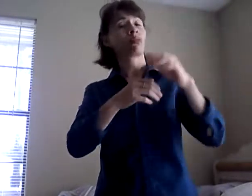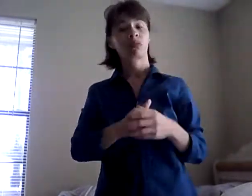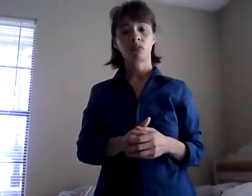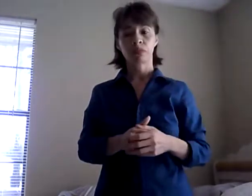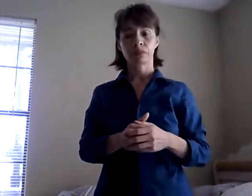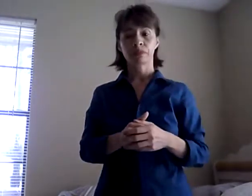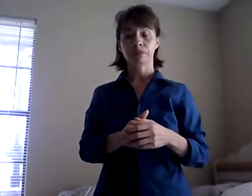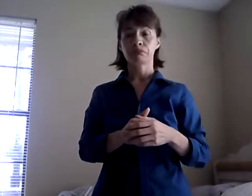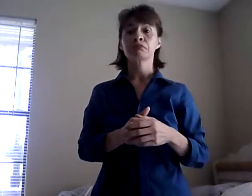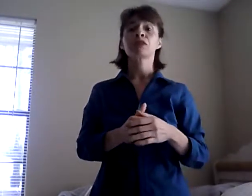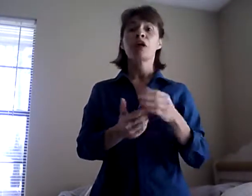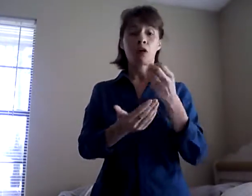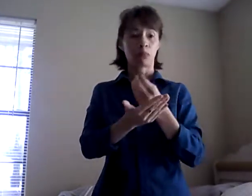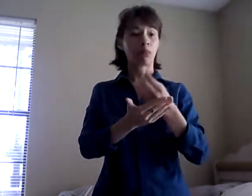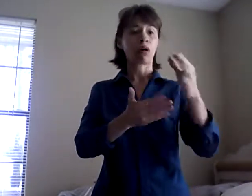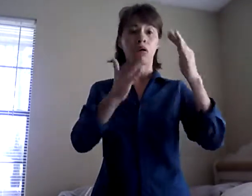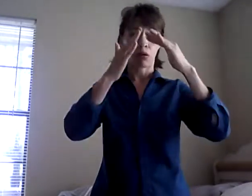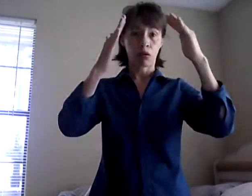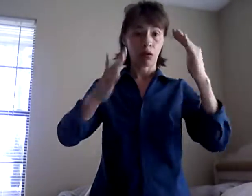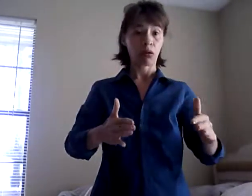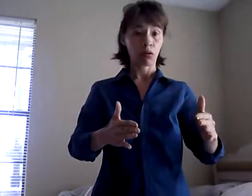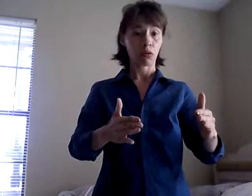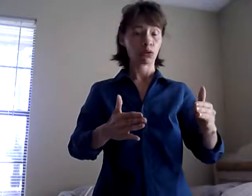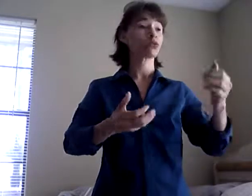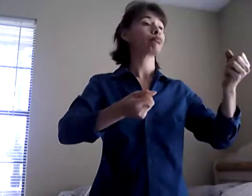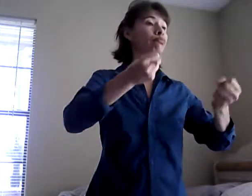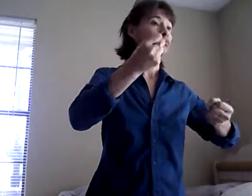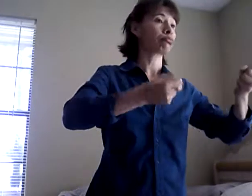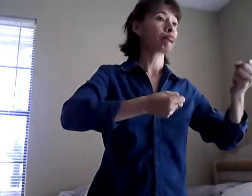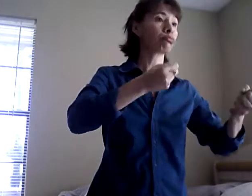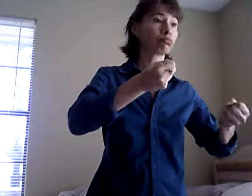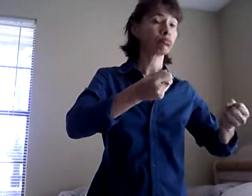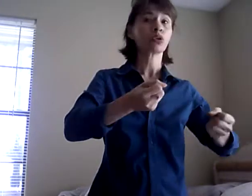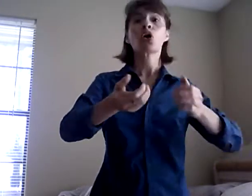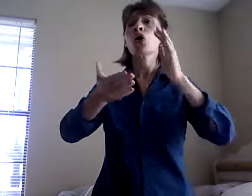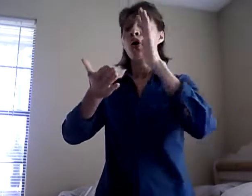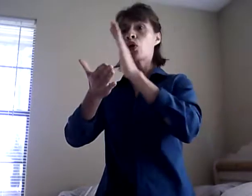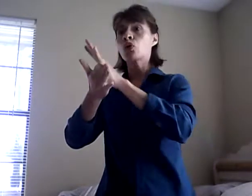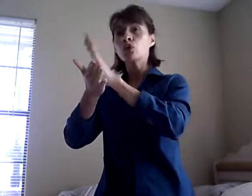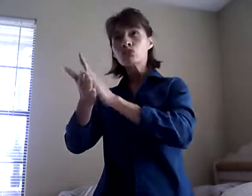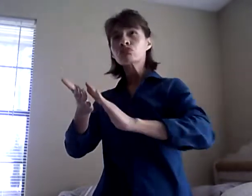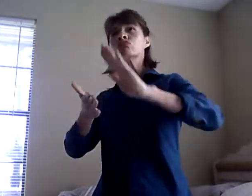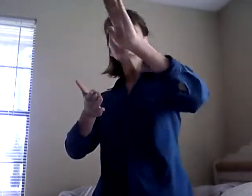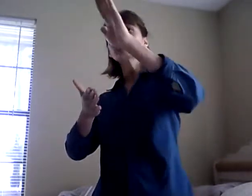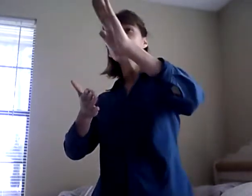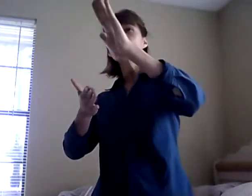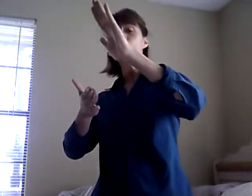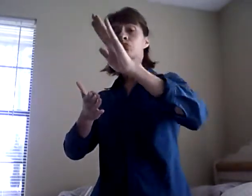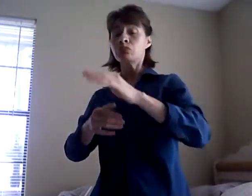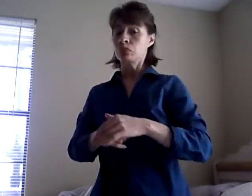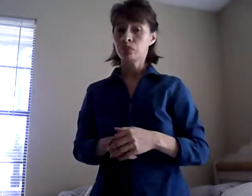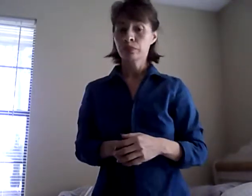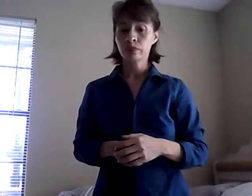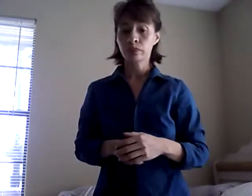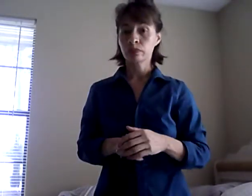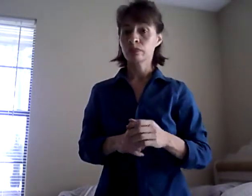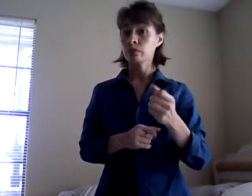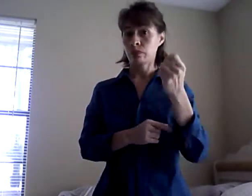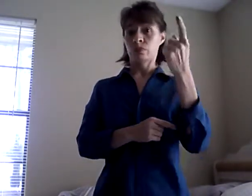of the sky. If we are close to receive energy, we might be making decisions